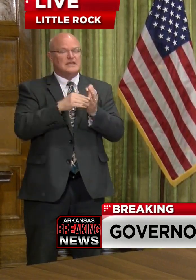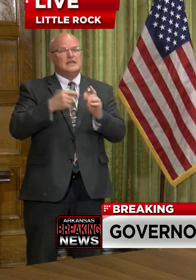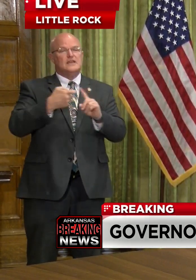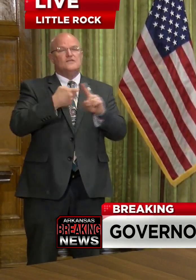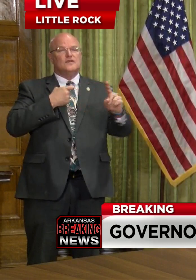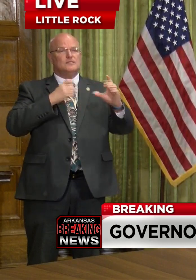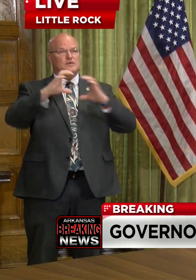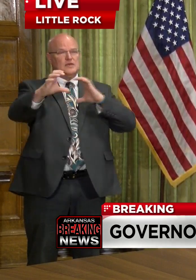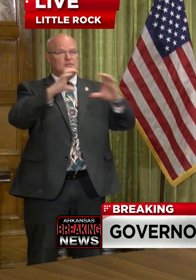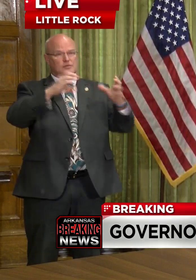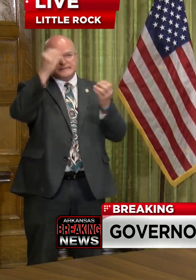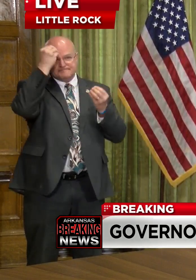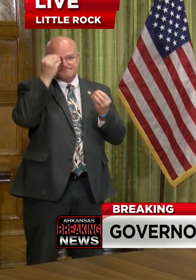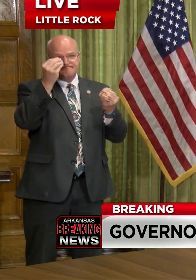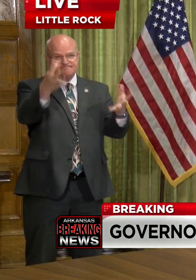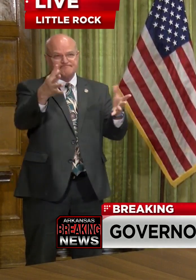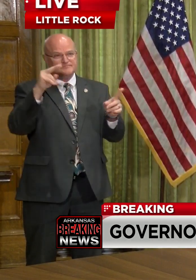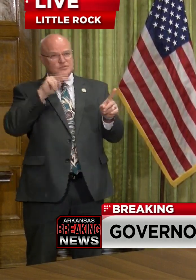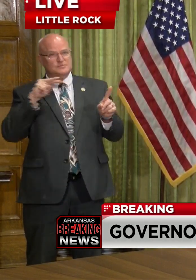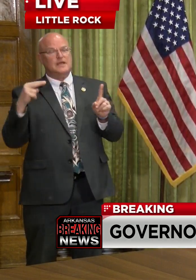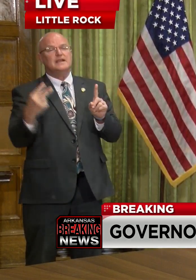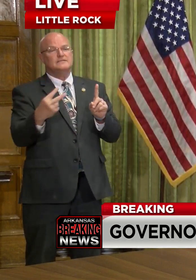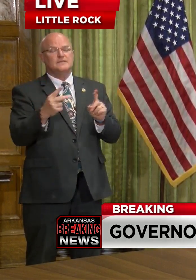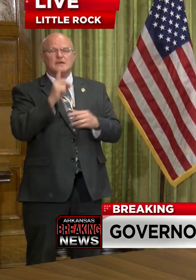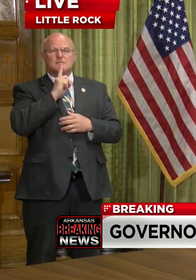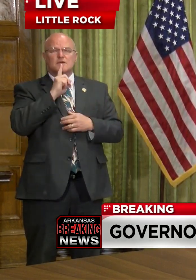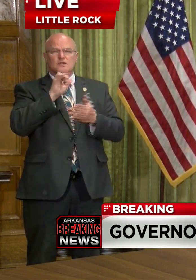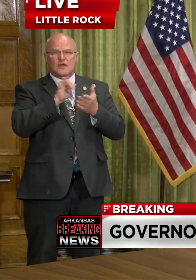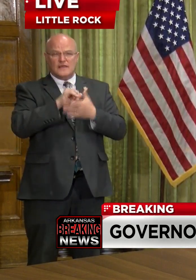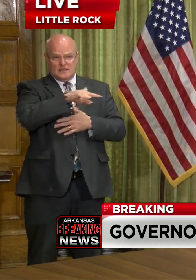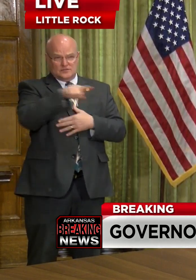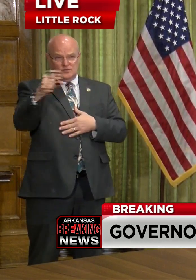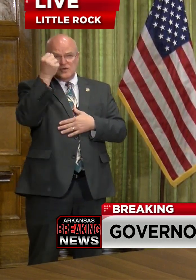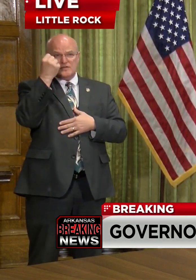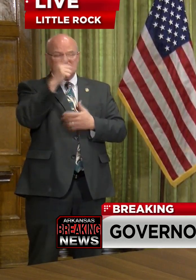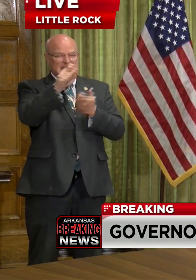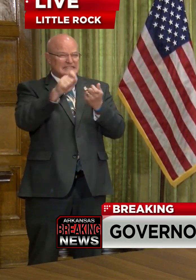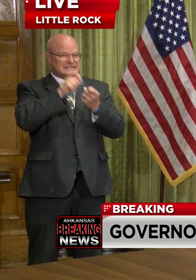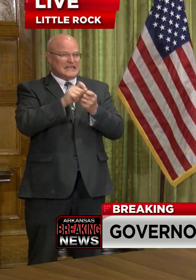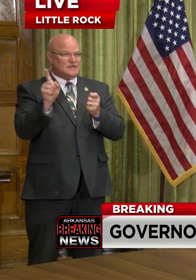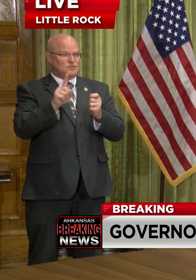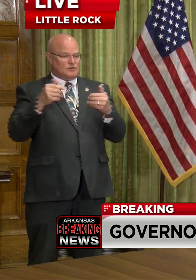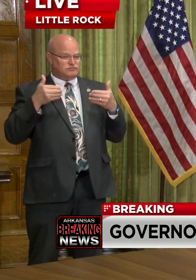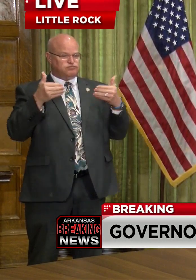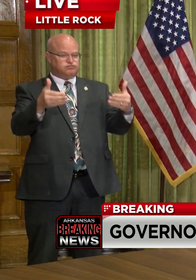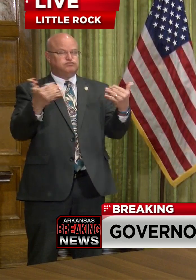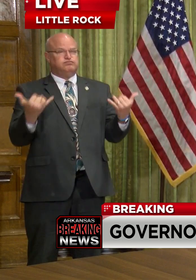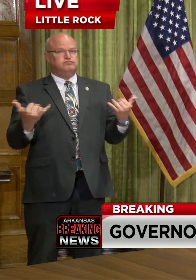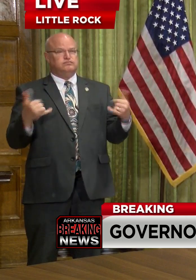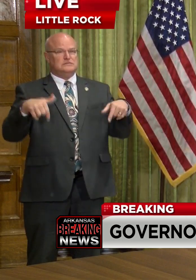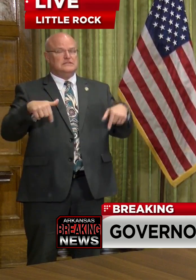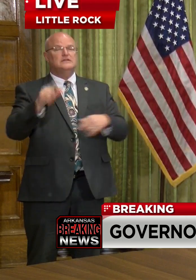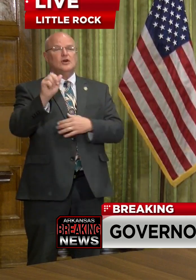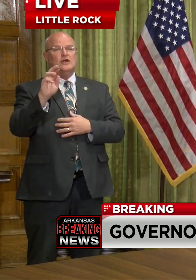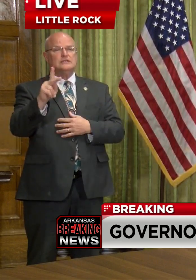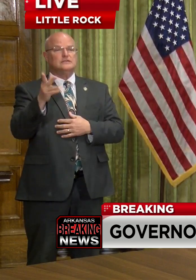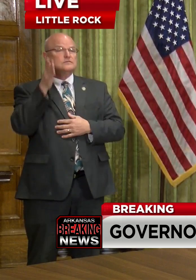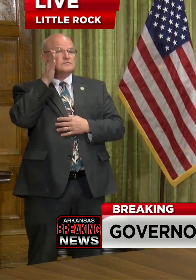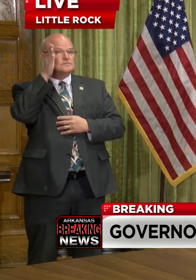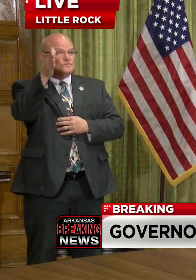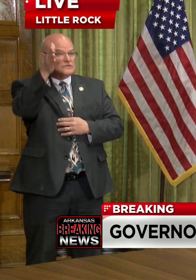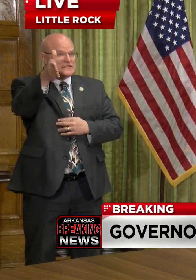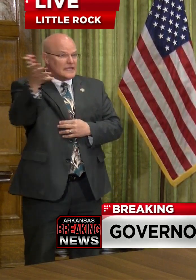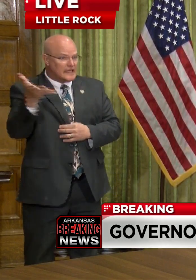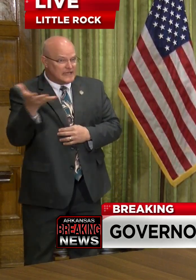communication standpoint and make sure everyone understands exactly where we are in Arkansas, what's ahead,